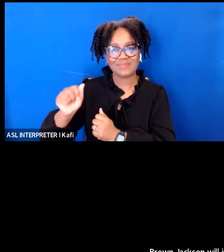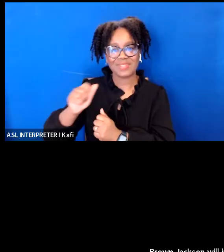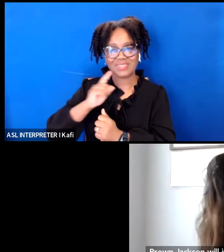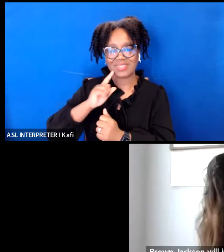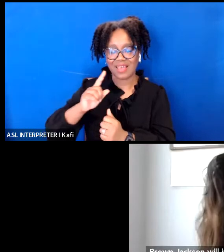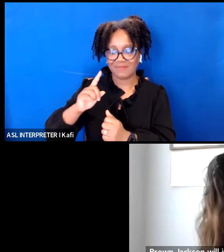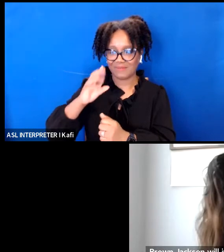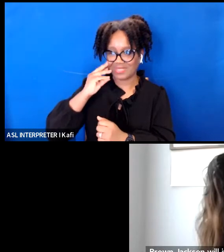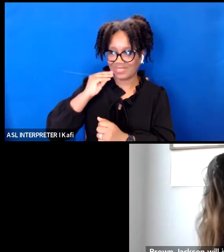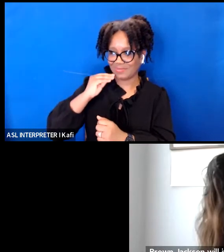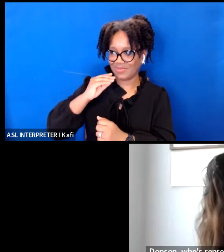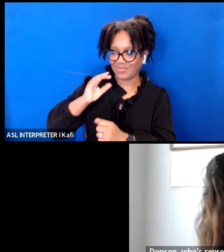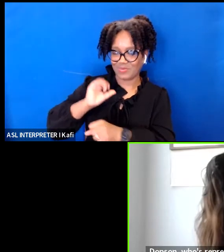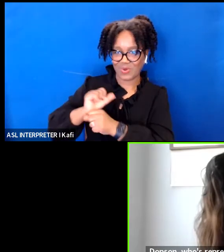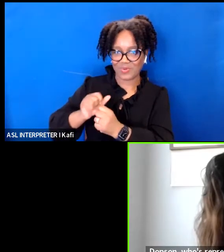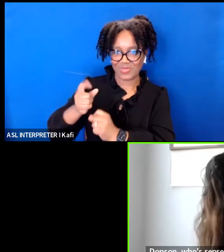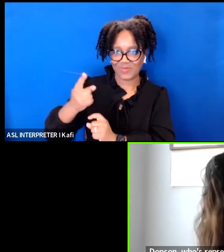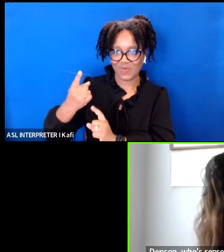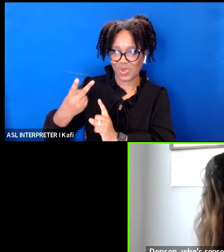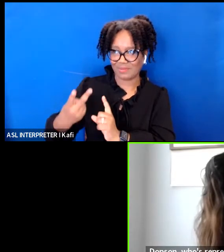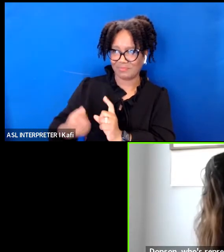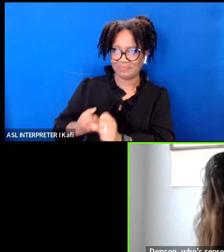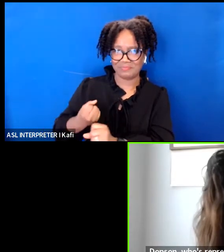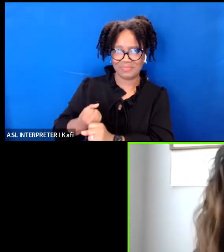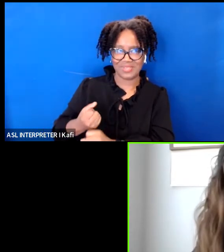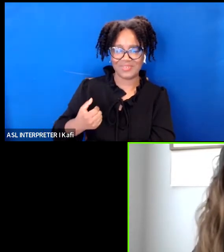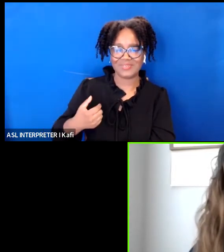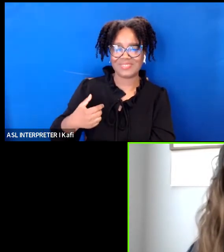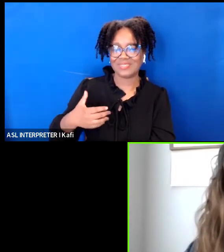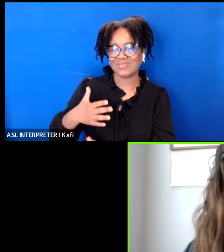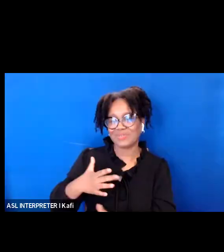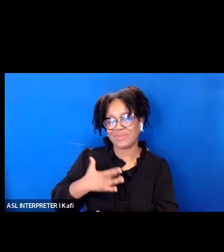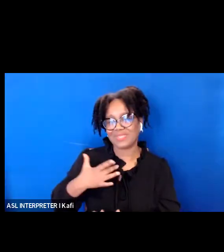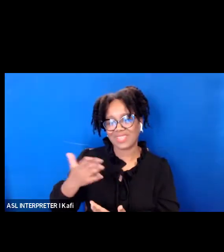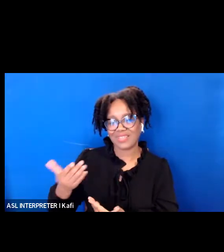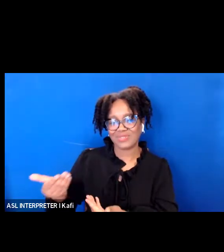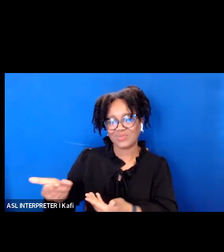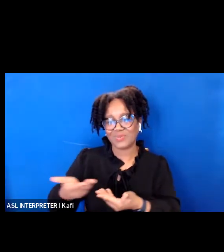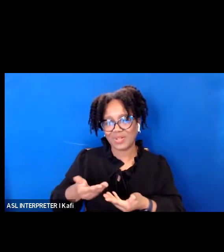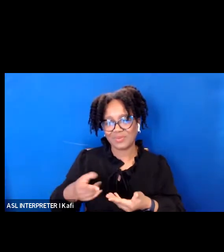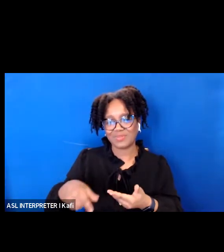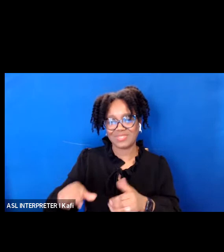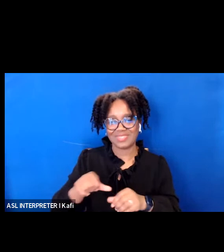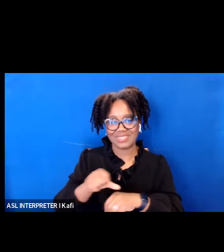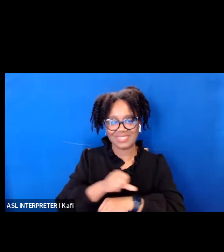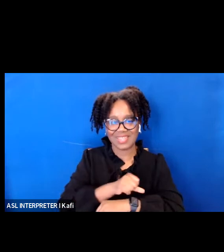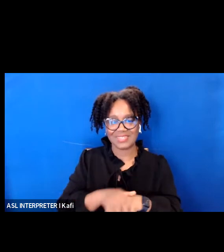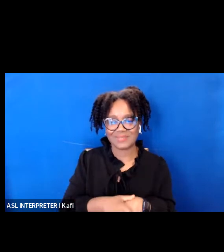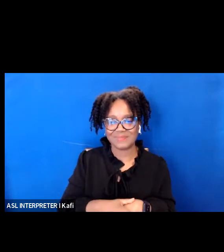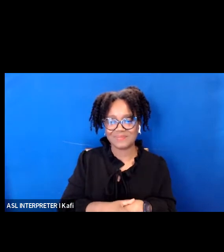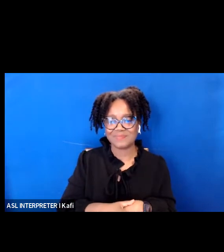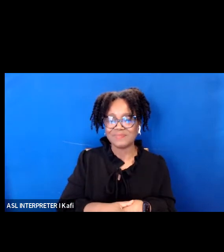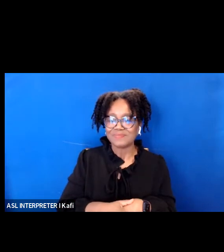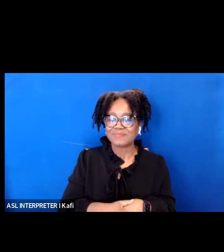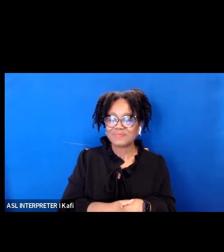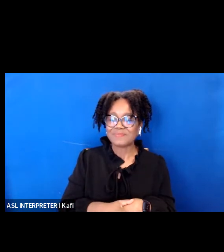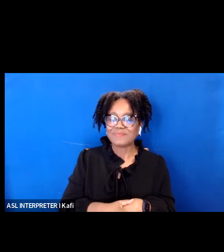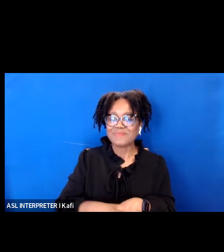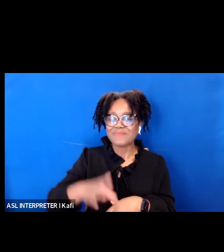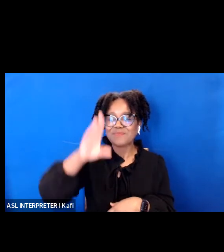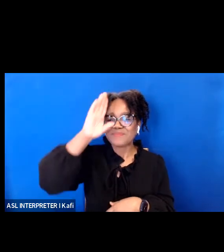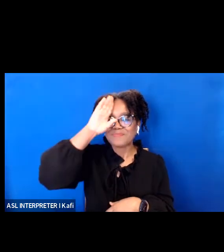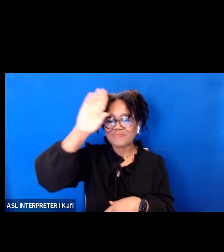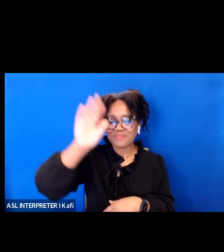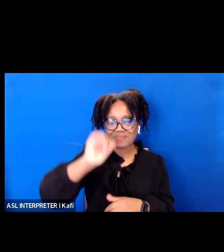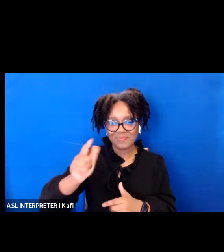hello everyone hello um i just want to first start